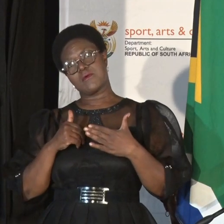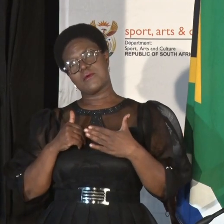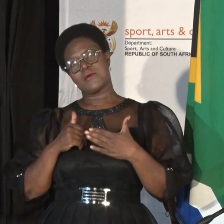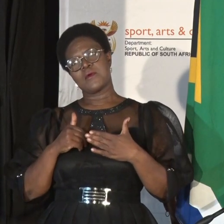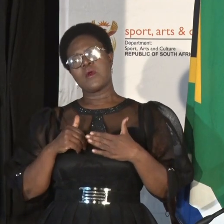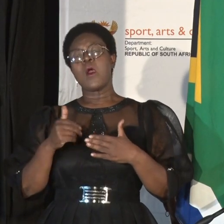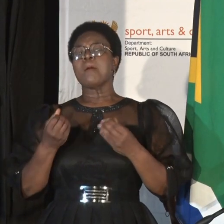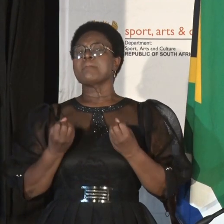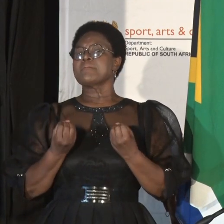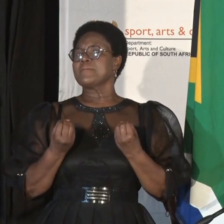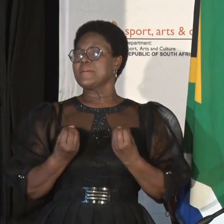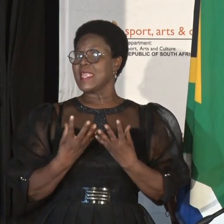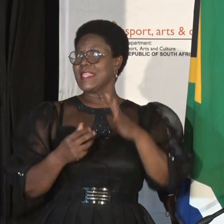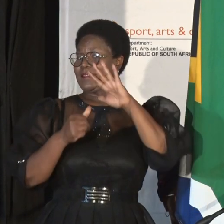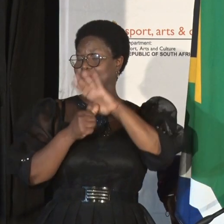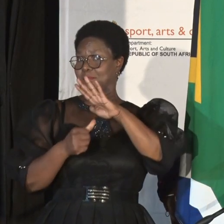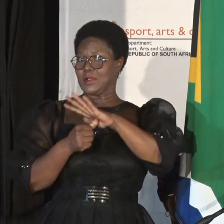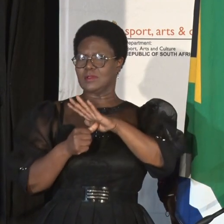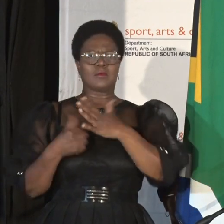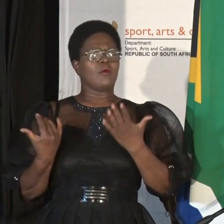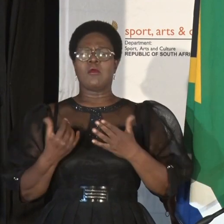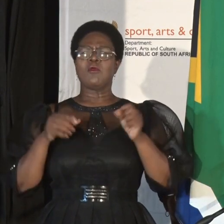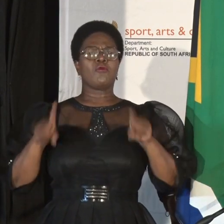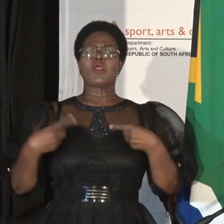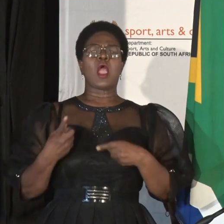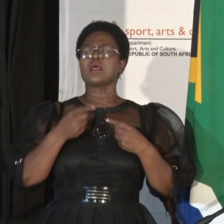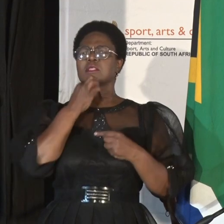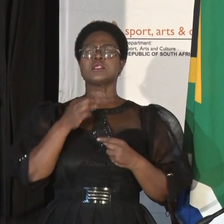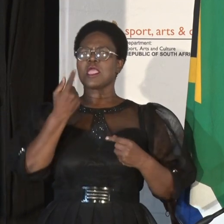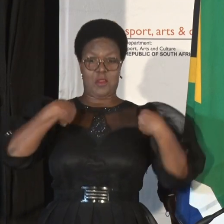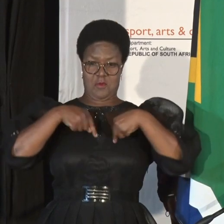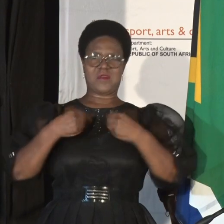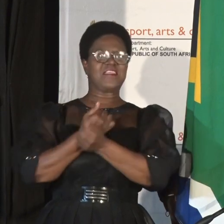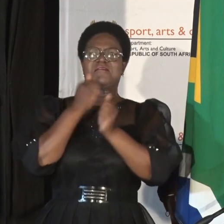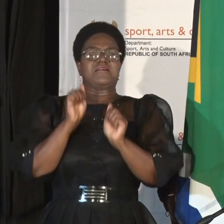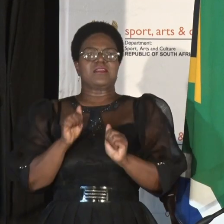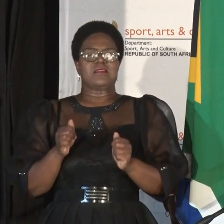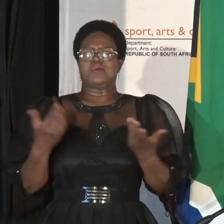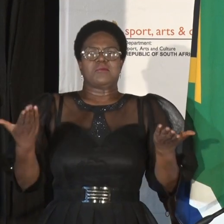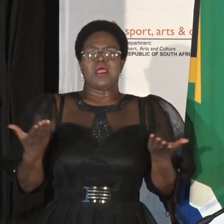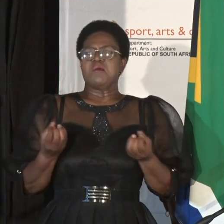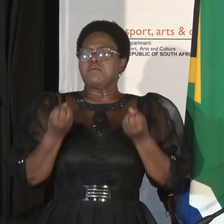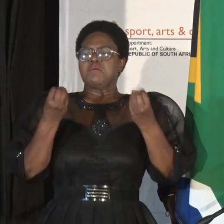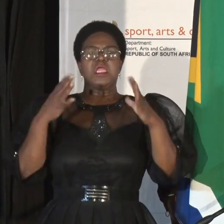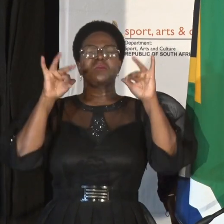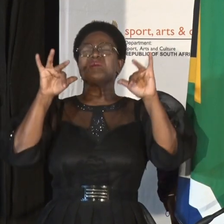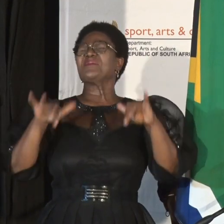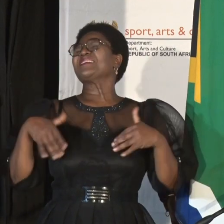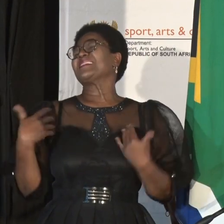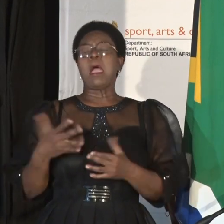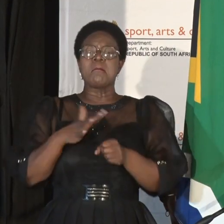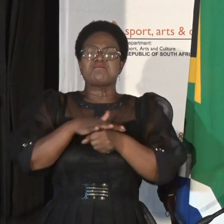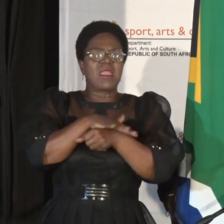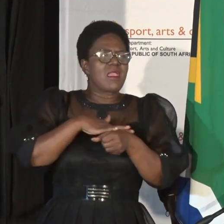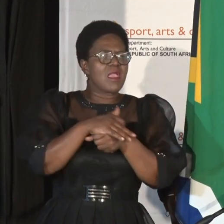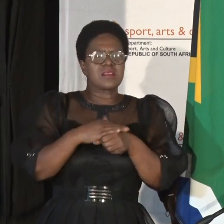notable ones. We cannot say we are free if most of our people are denied the most basic, the